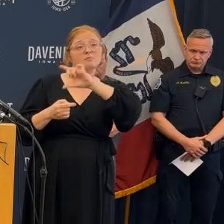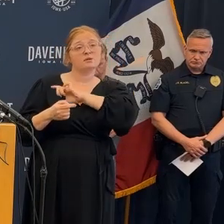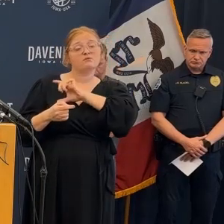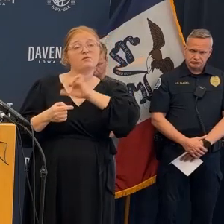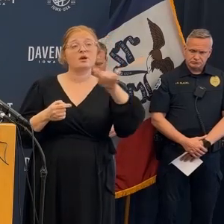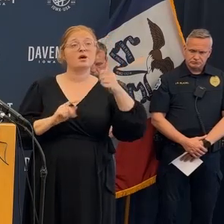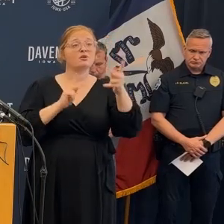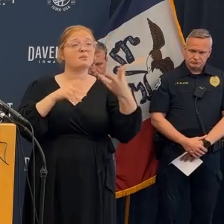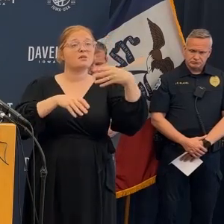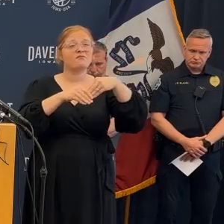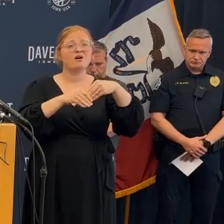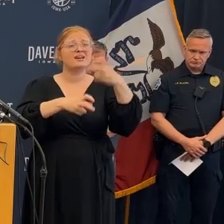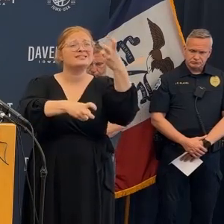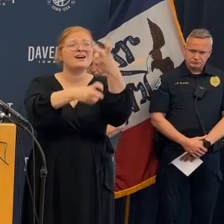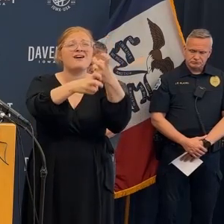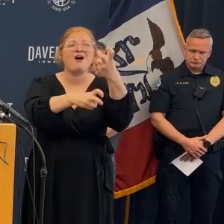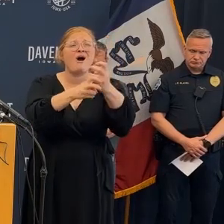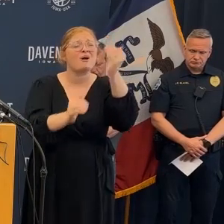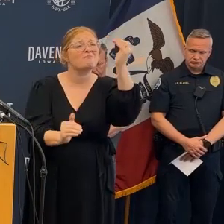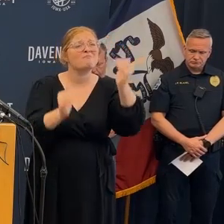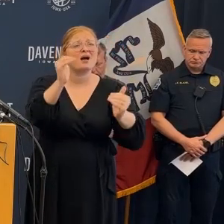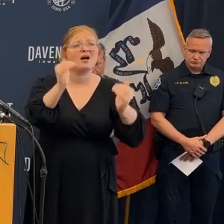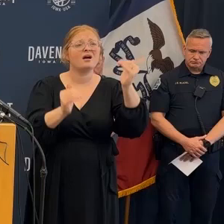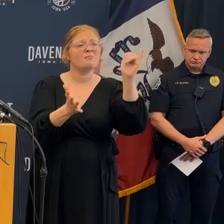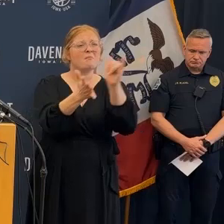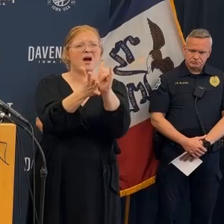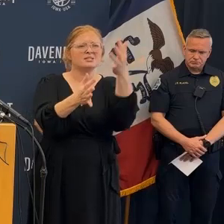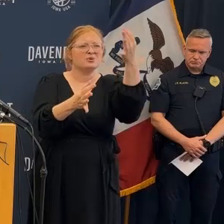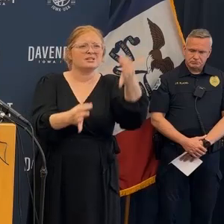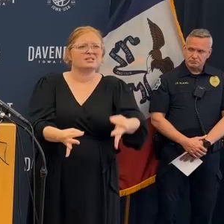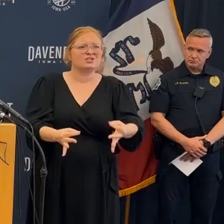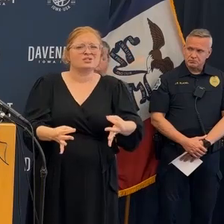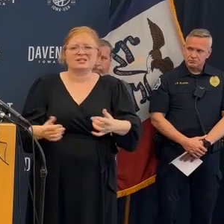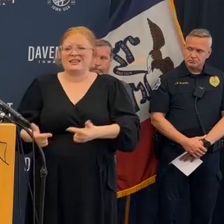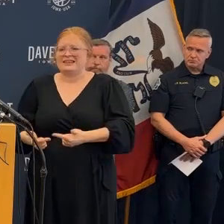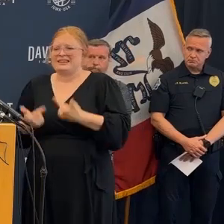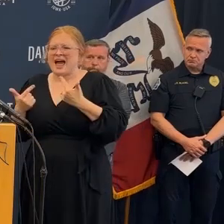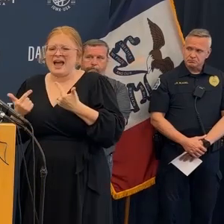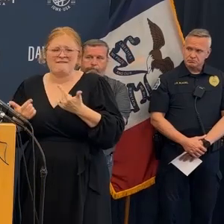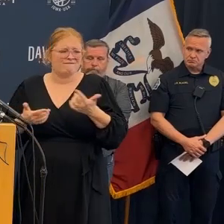see what's underneath there and to